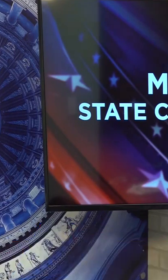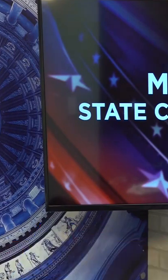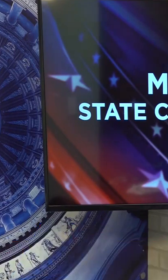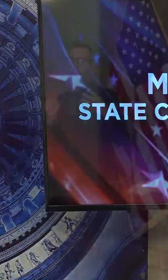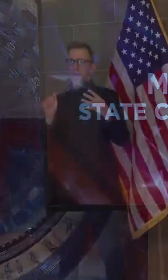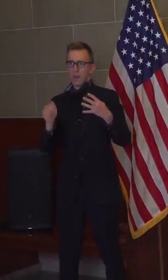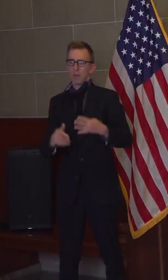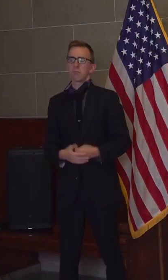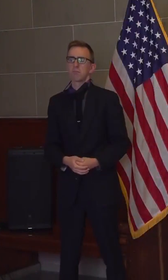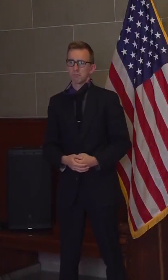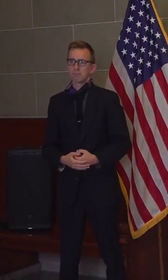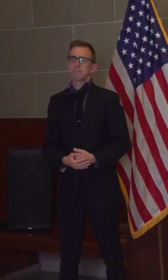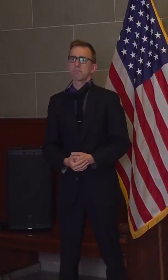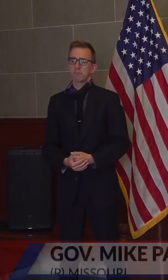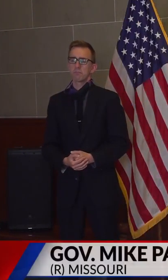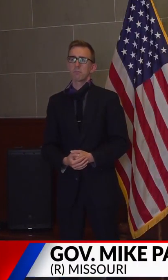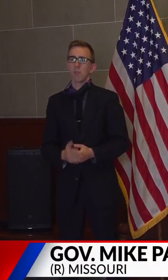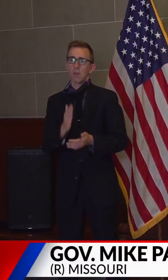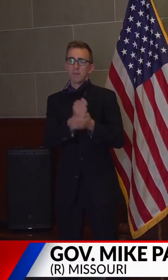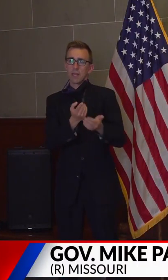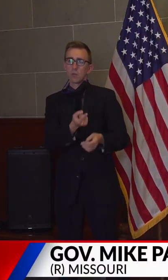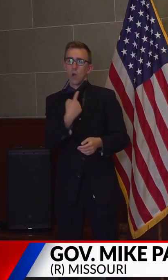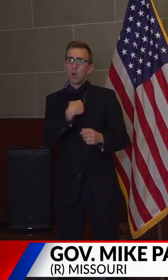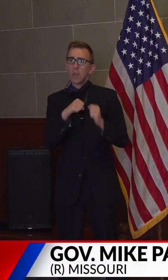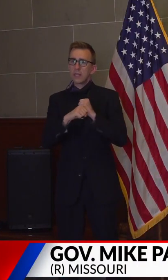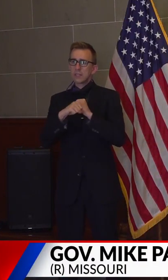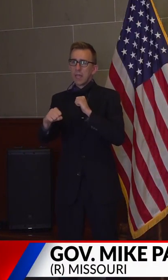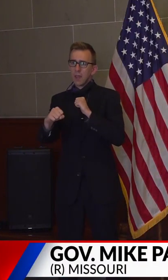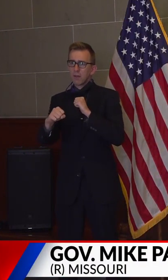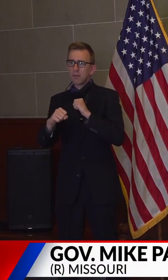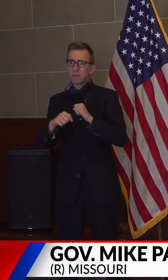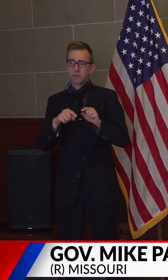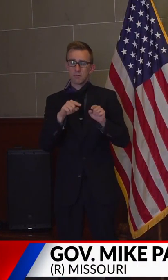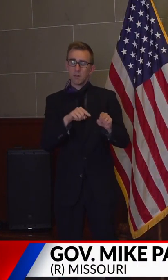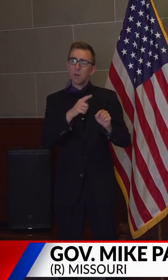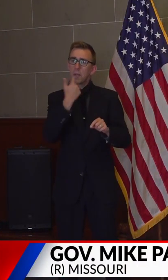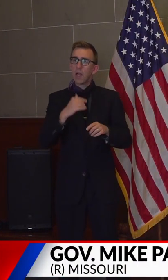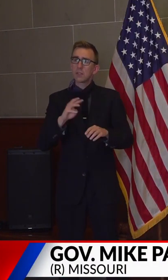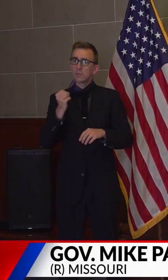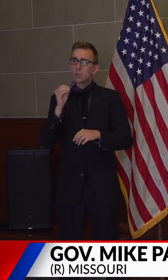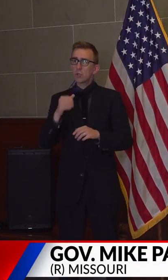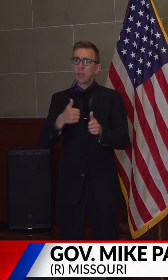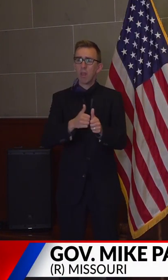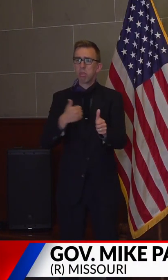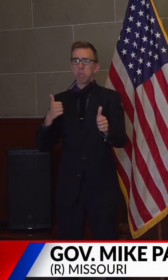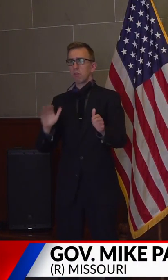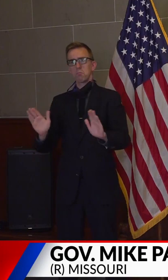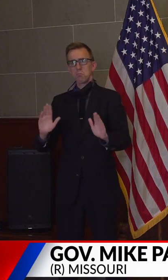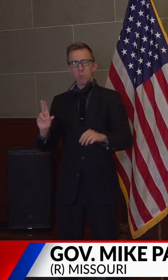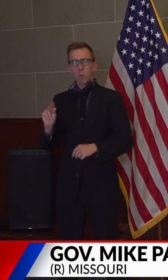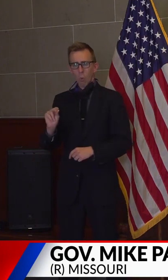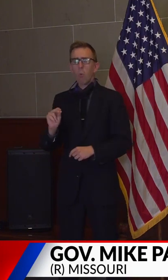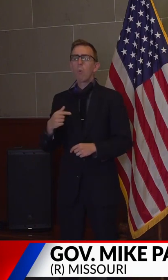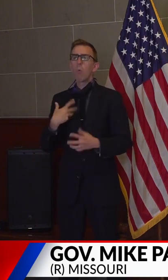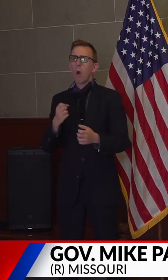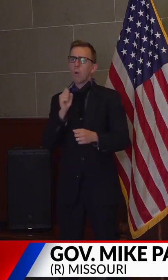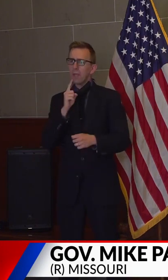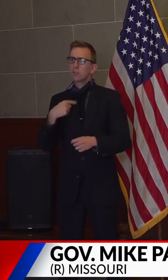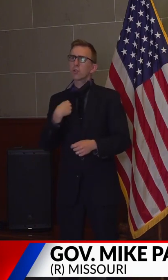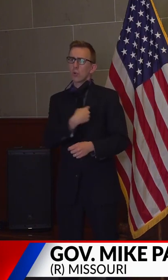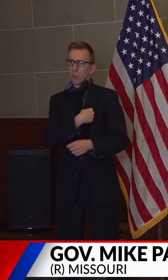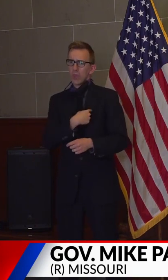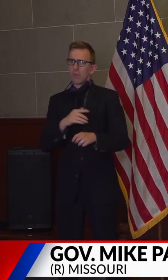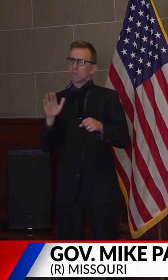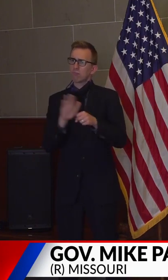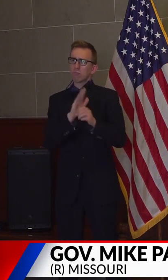-19. We are extending phase one, not because Missouri has taken a step back, but because we want to make sure we are fully